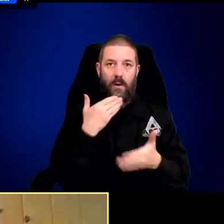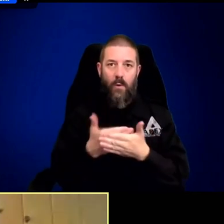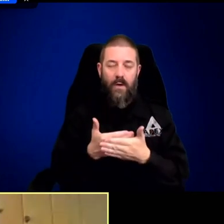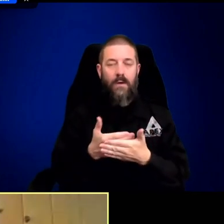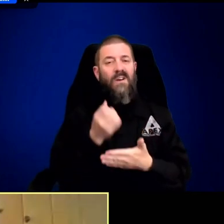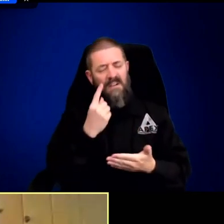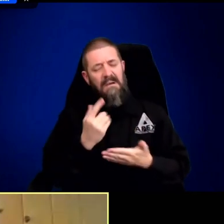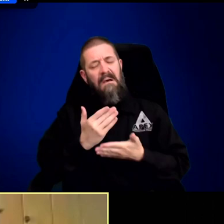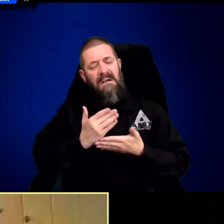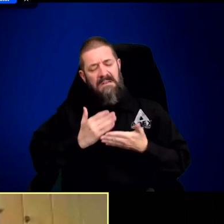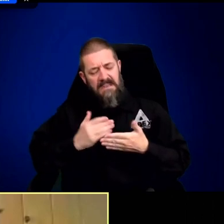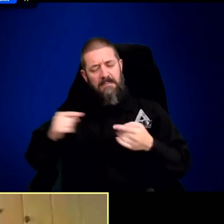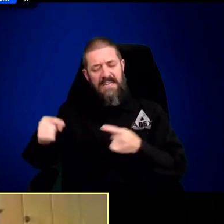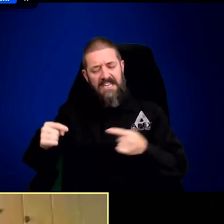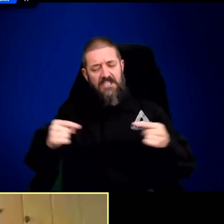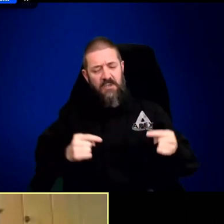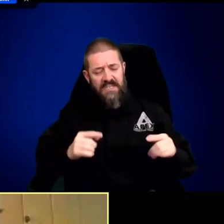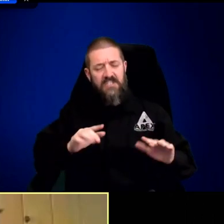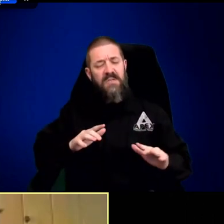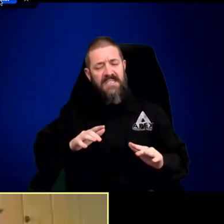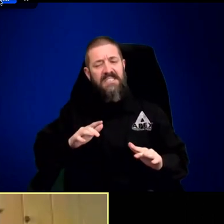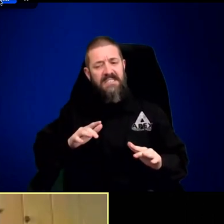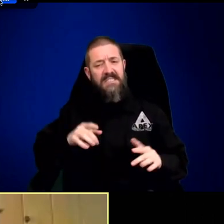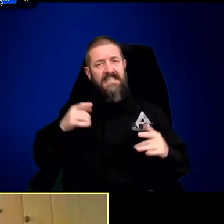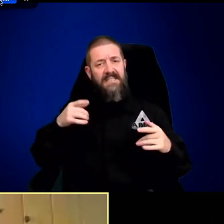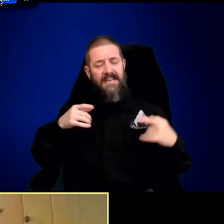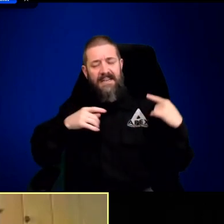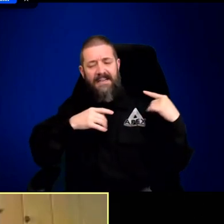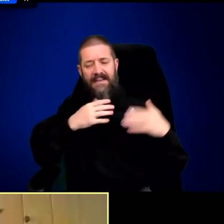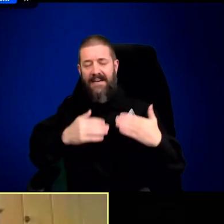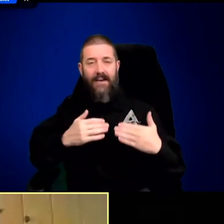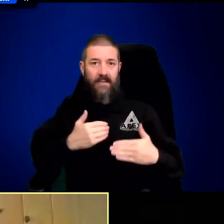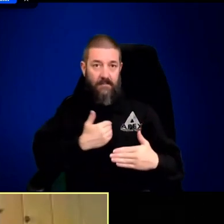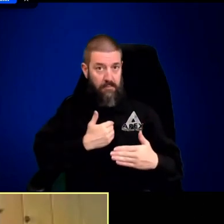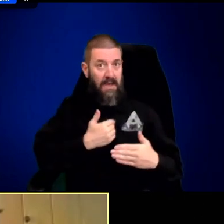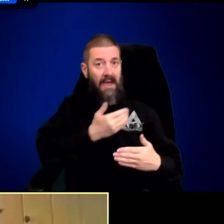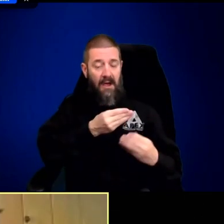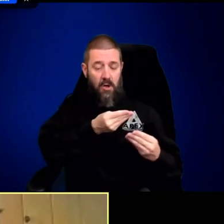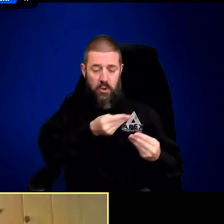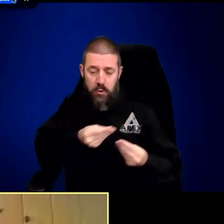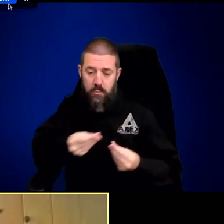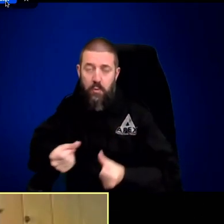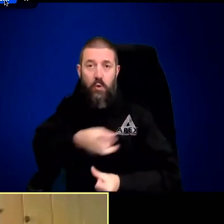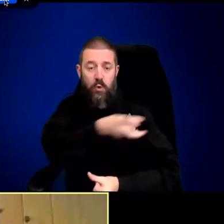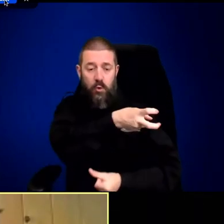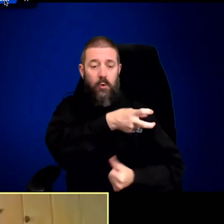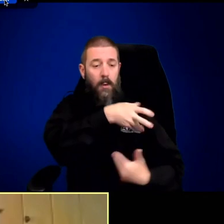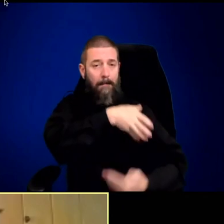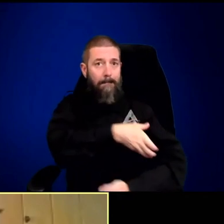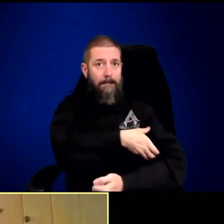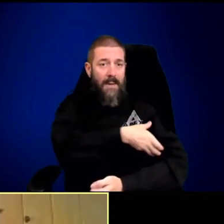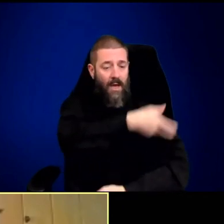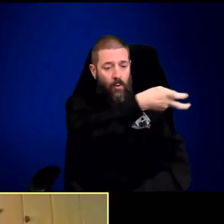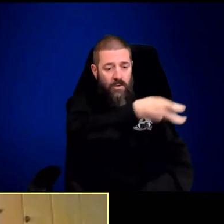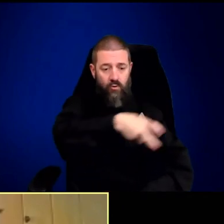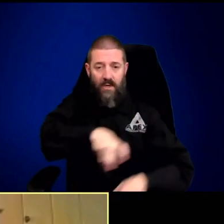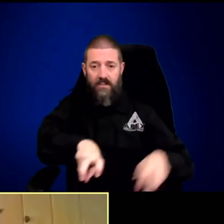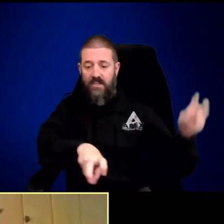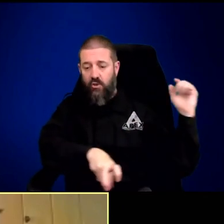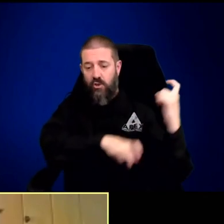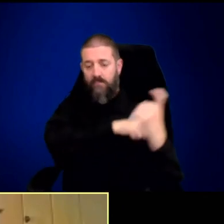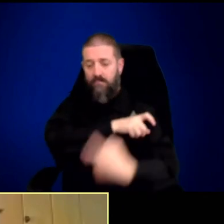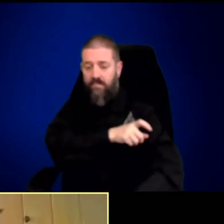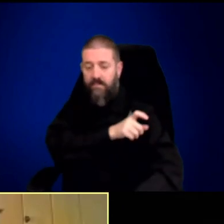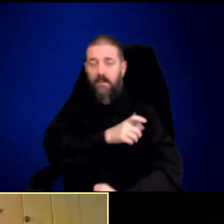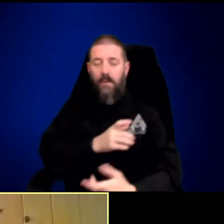oldest of the four males, he was already dominant to them. And he served the pack very, very well. He